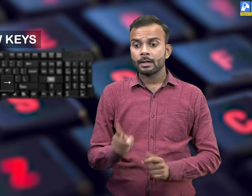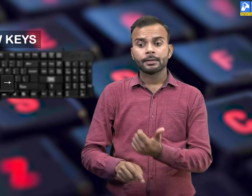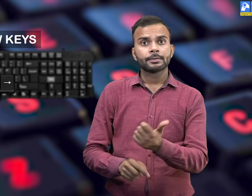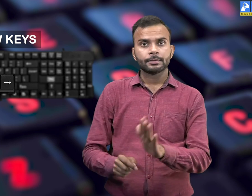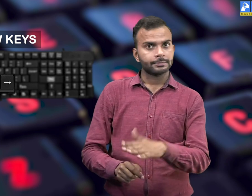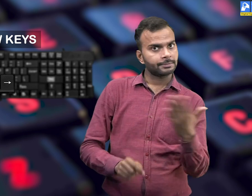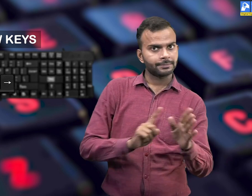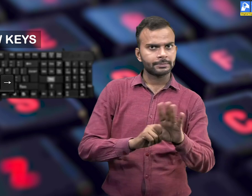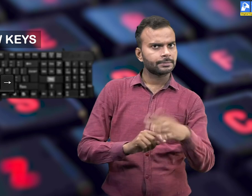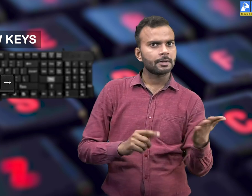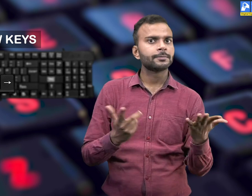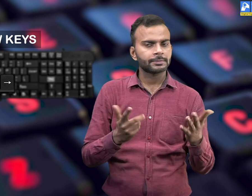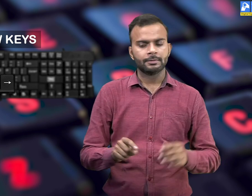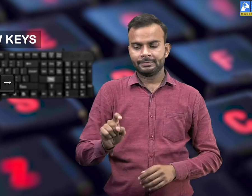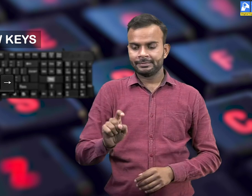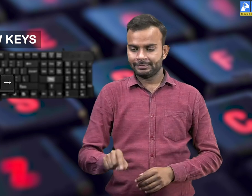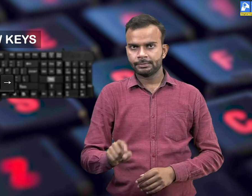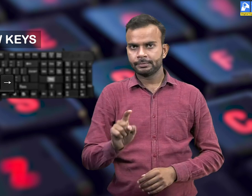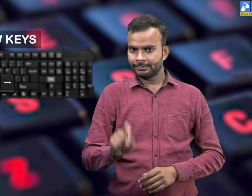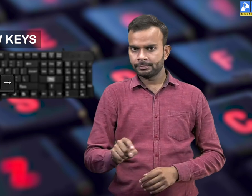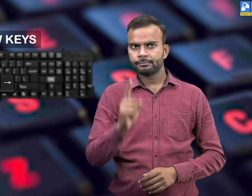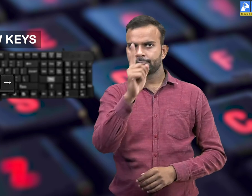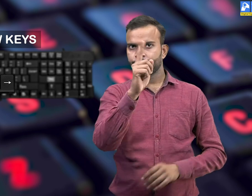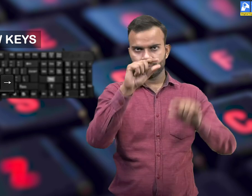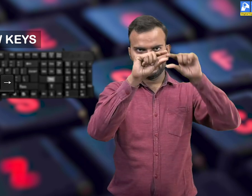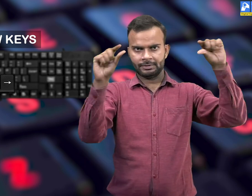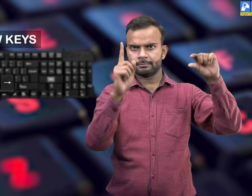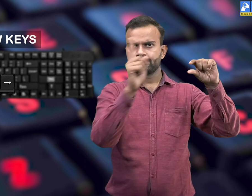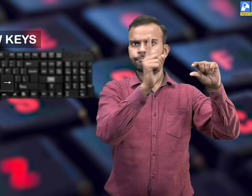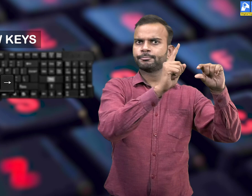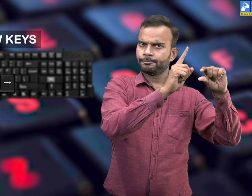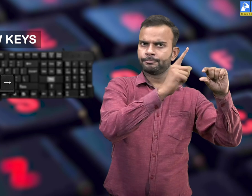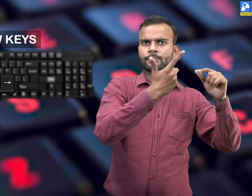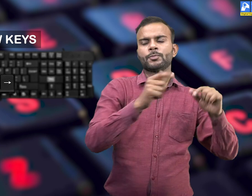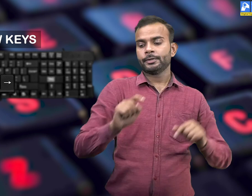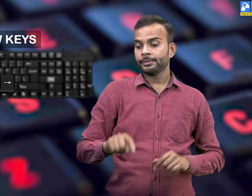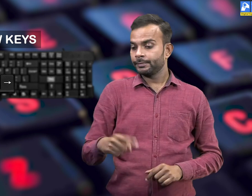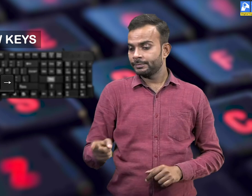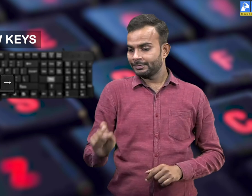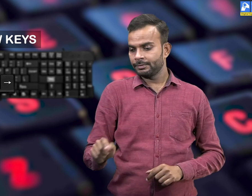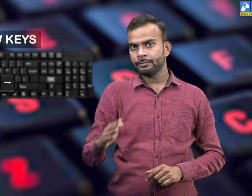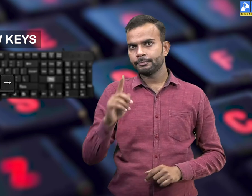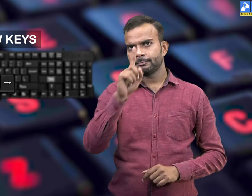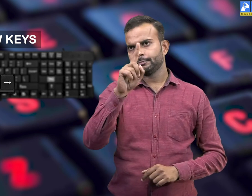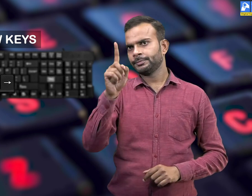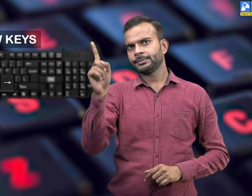Similarly, if you want to shift cursor from right to left side, you can